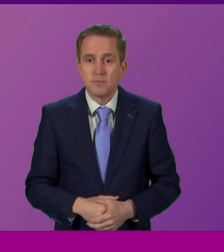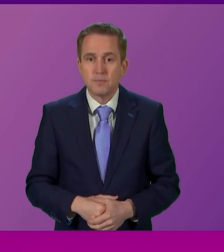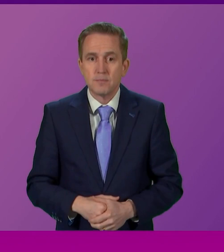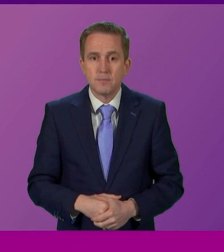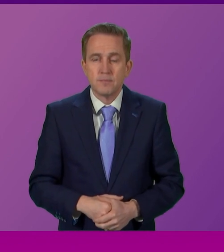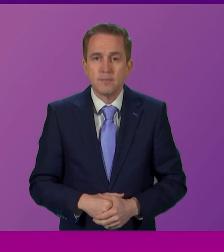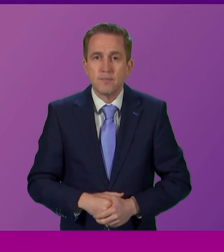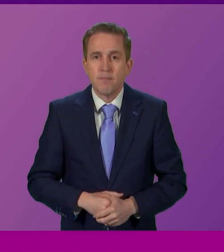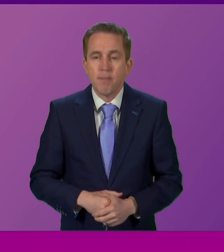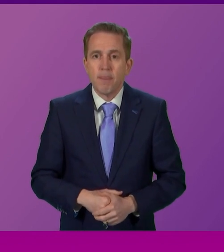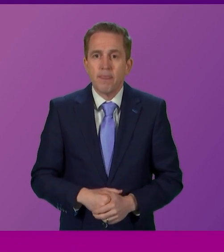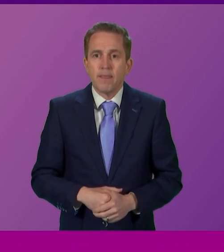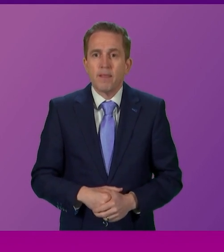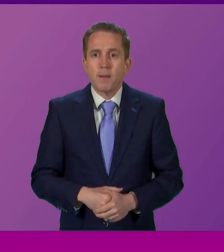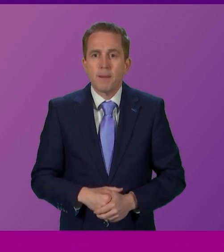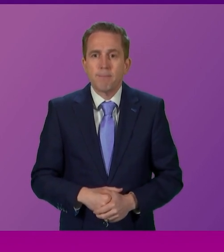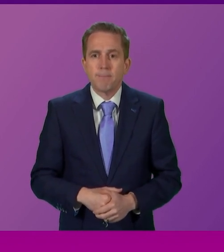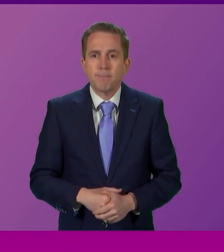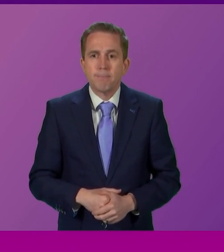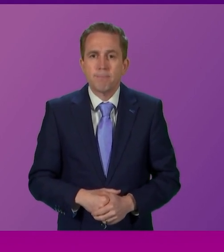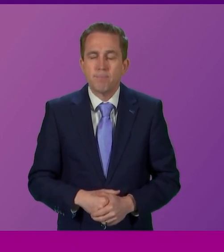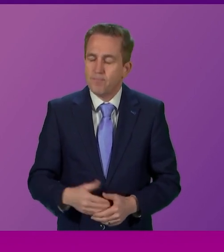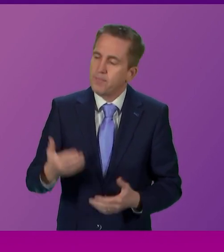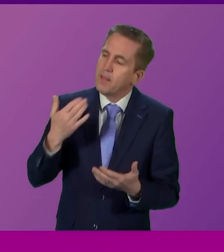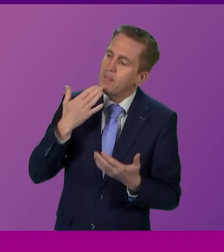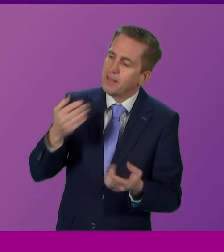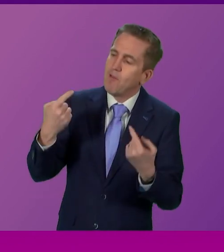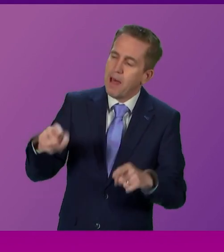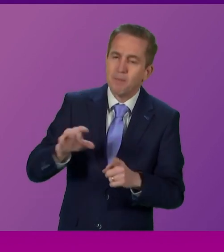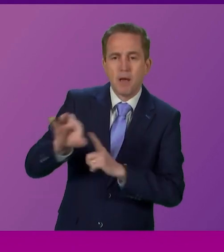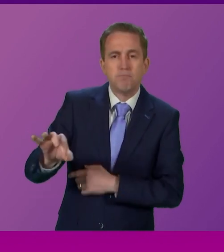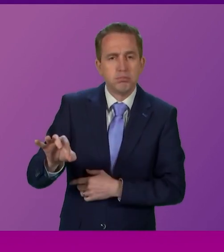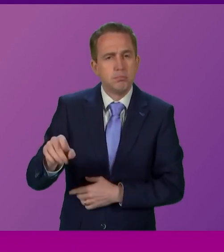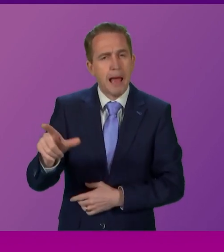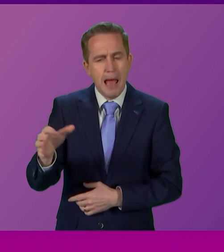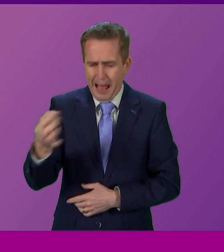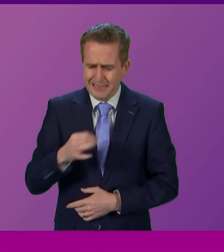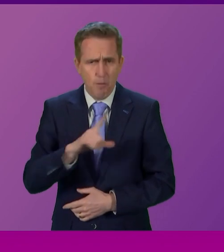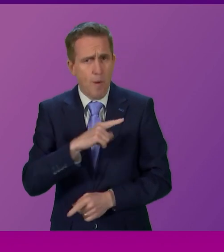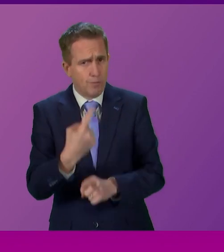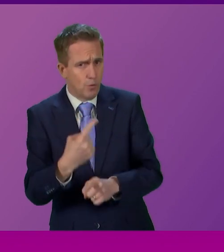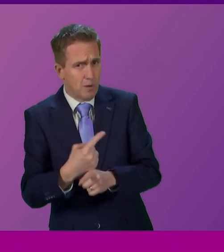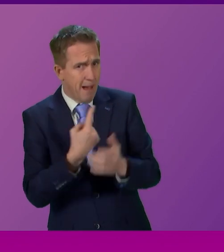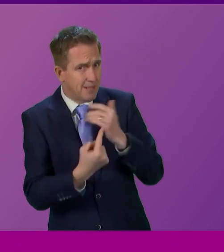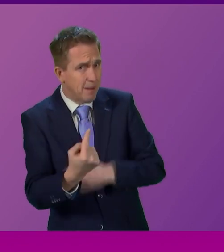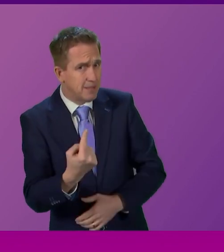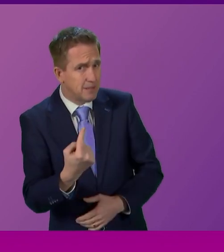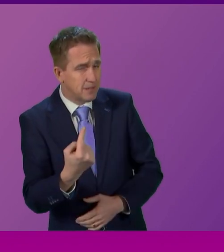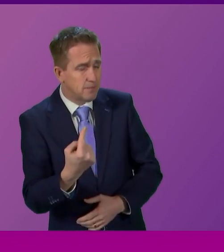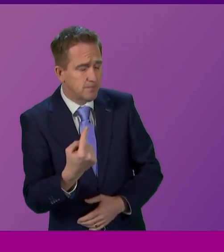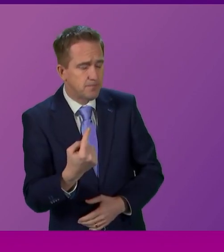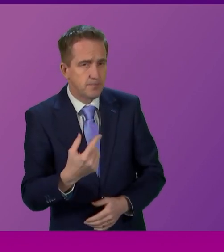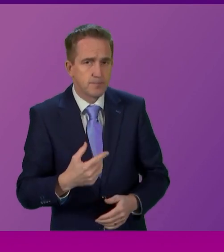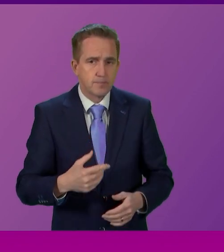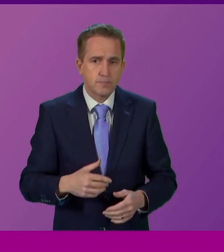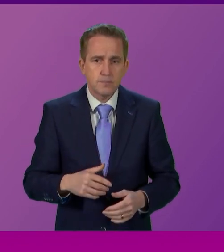for giving way. I thank the member for giving way. She is asking why we are talking about independence. Well, I merely ask her if she